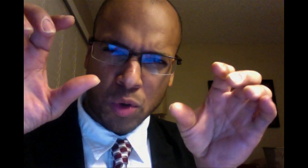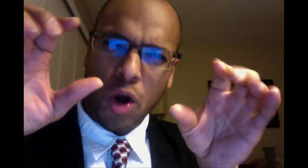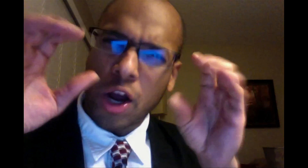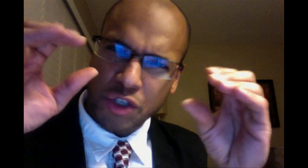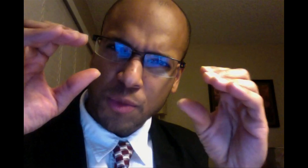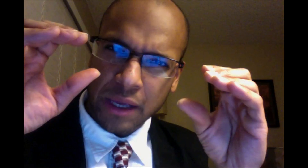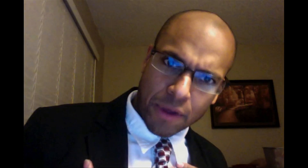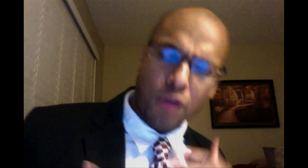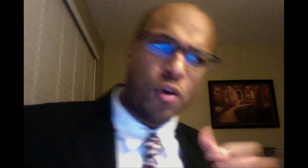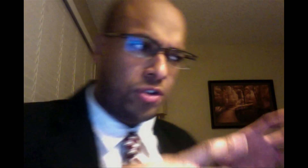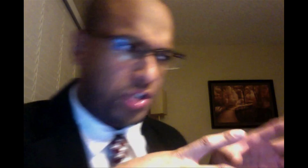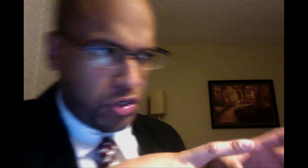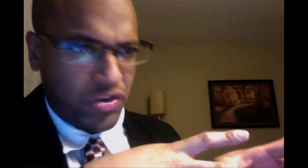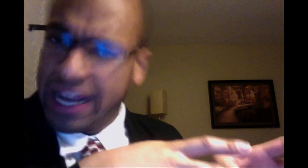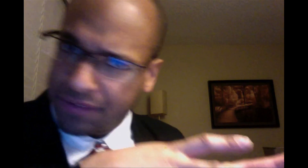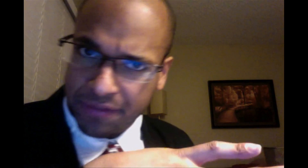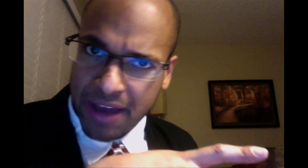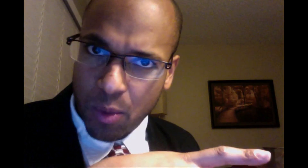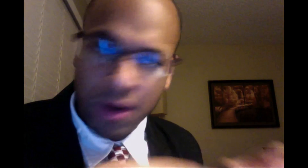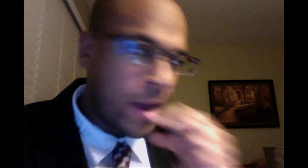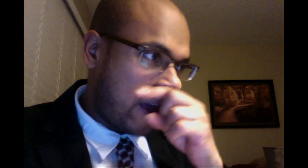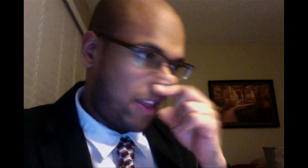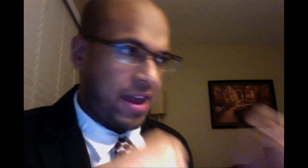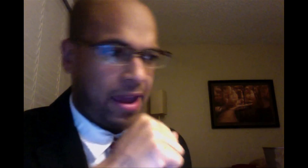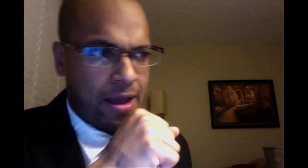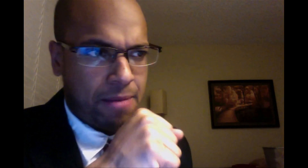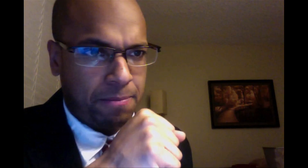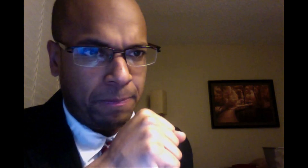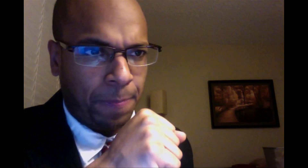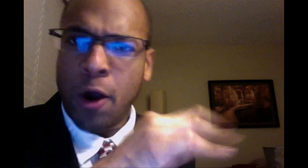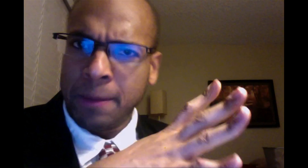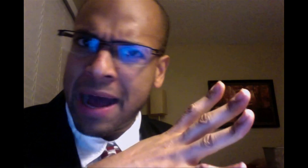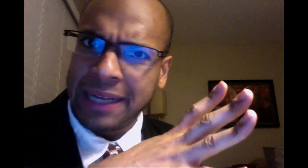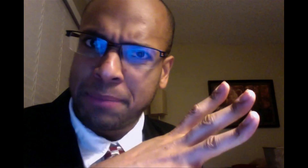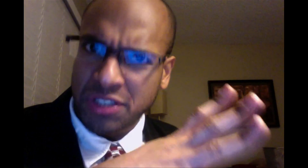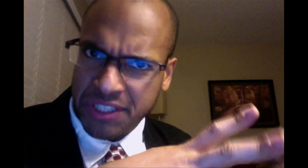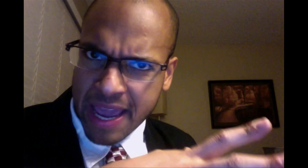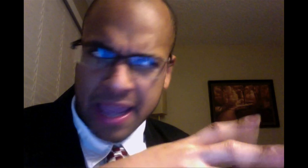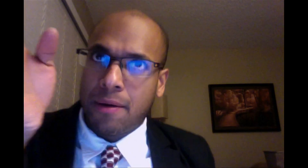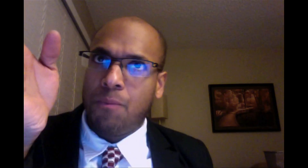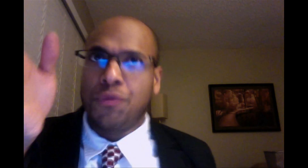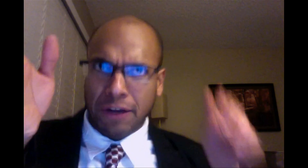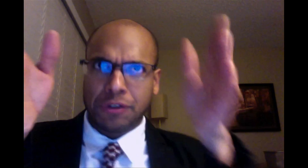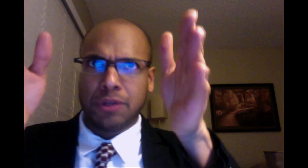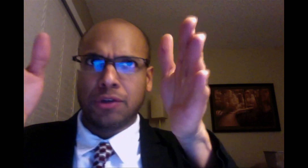are under me, those are the children I have to devour. They aren't mine per se. You have to be looking